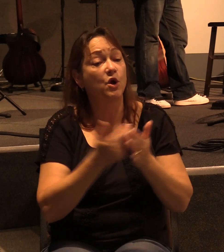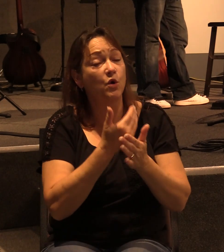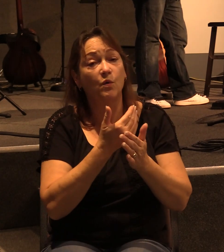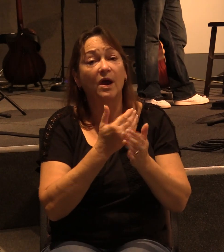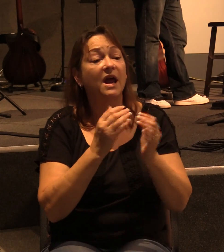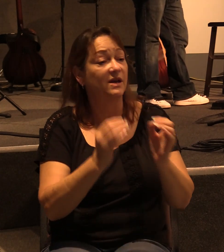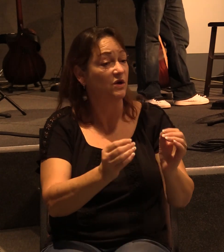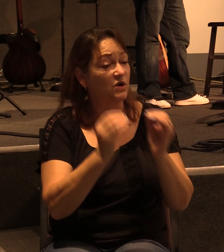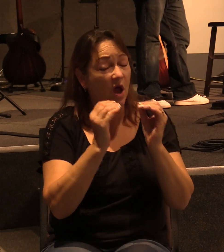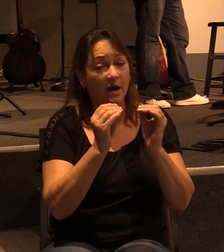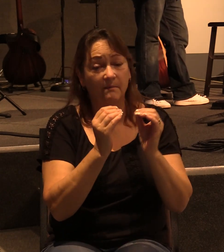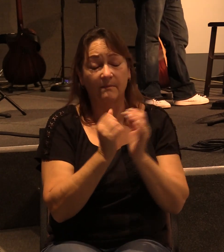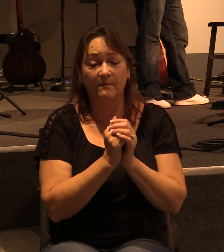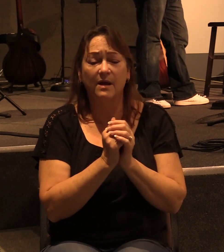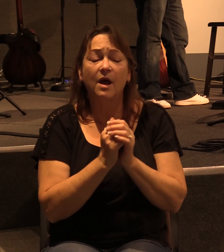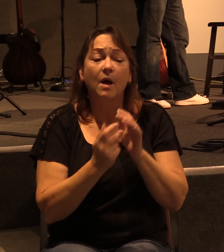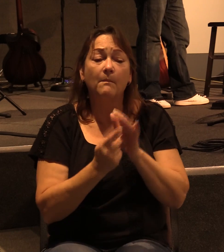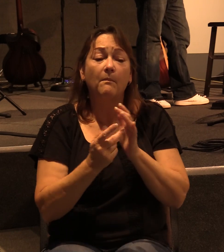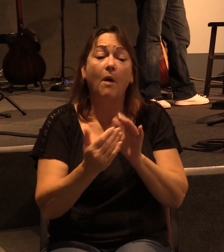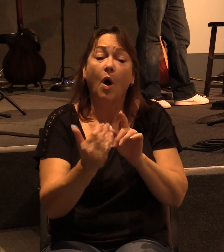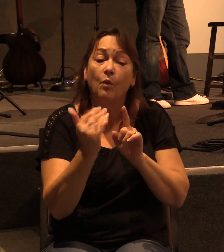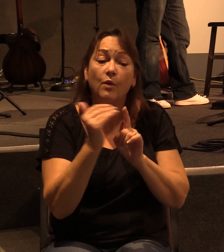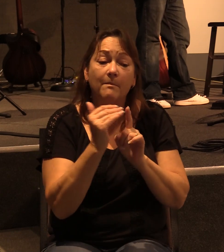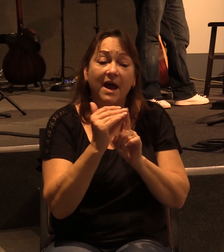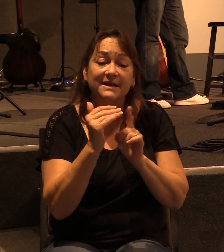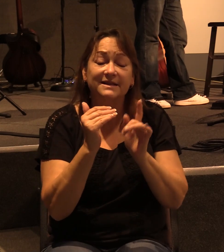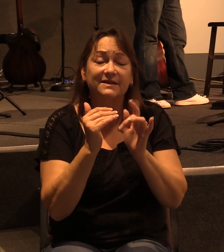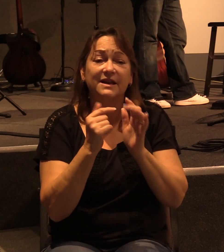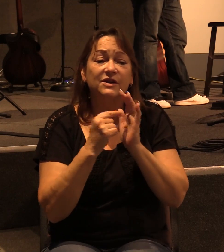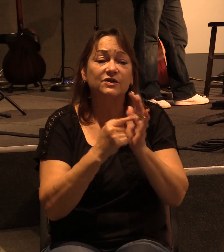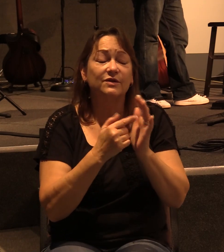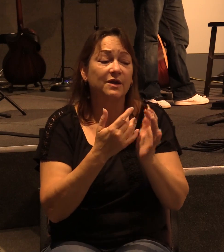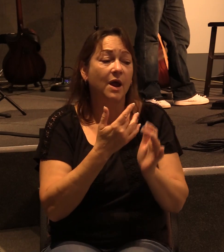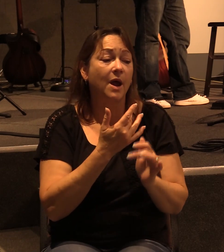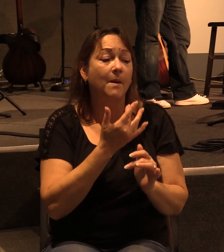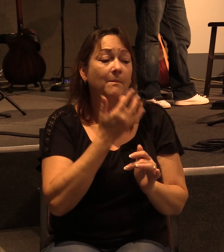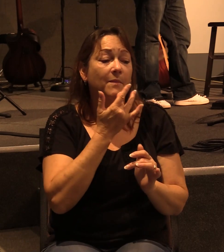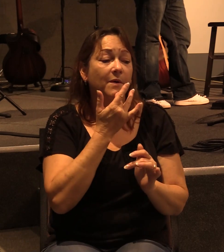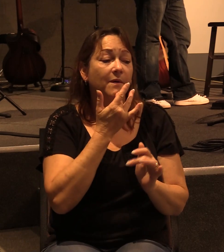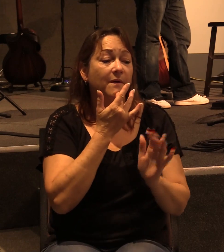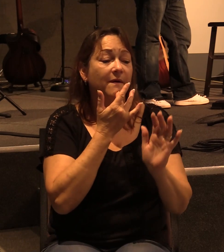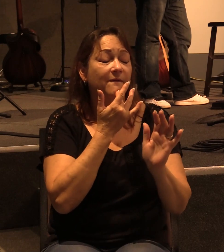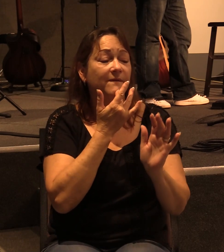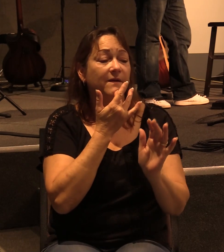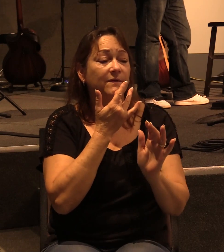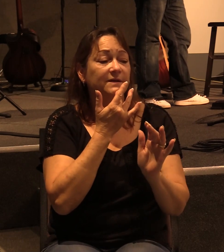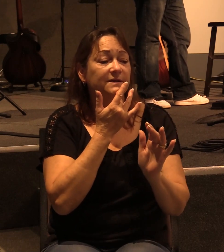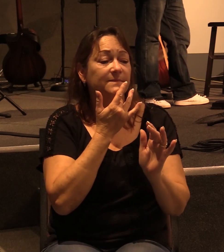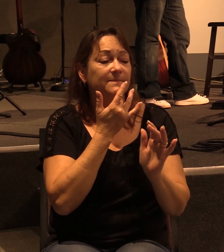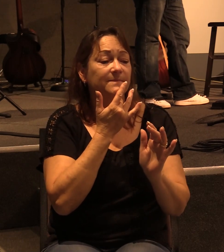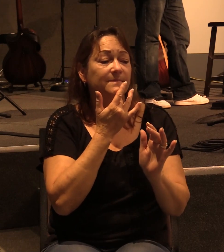But I like that, how Paul reminds us that God shows personal favoritism to no man.